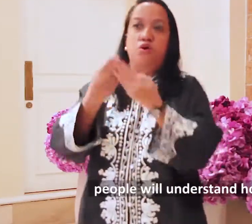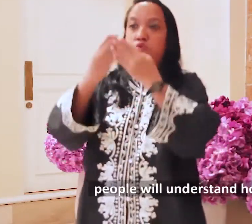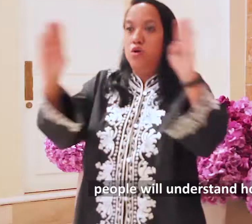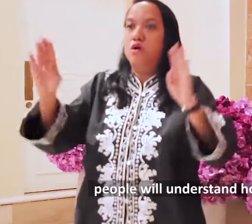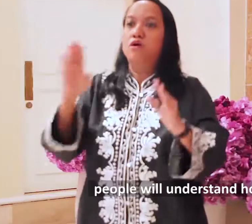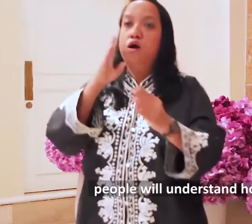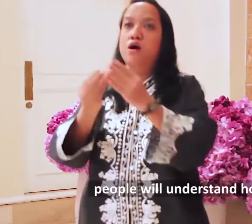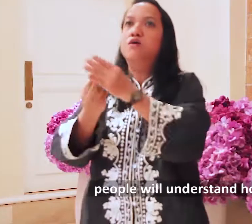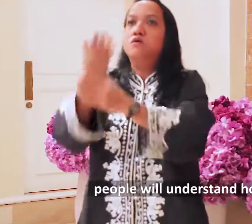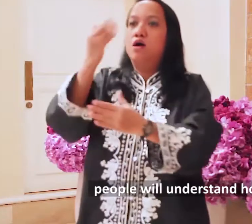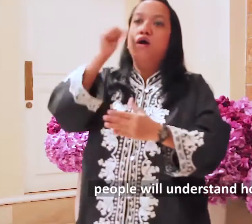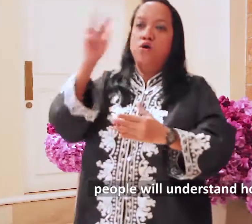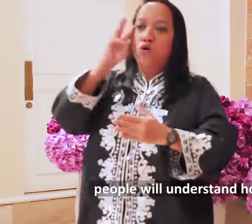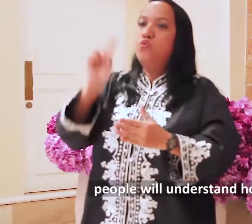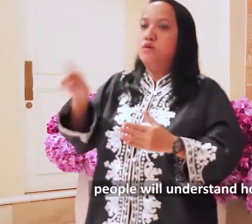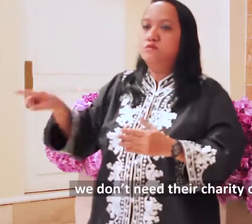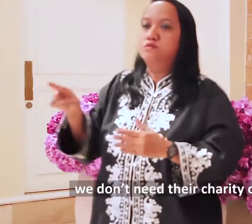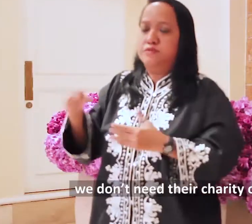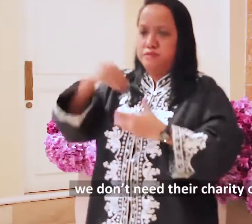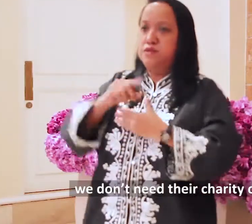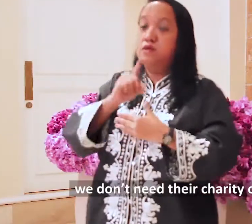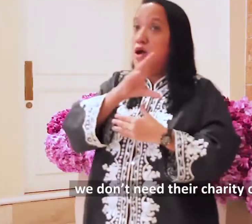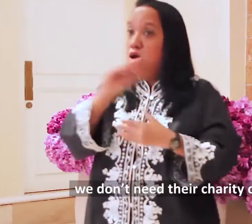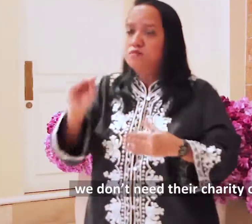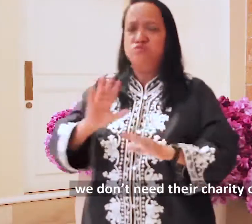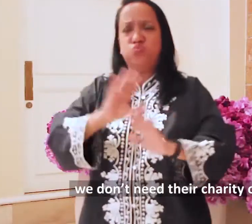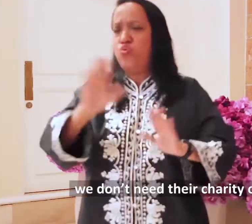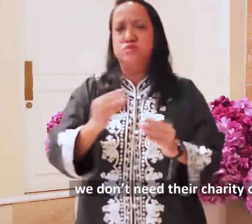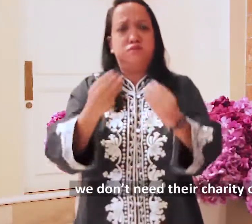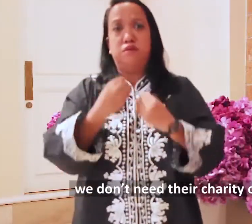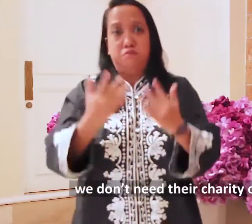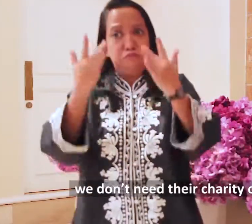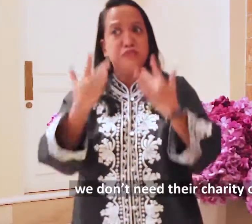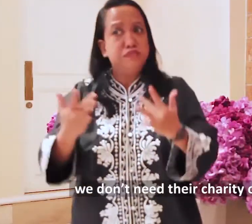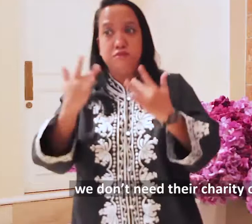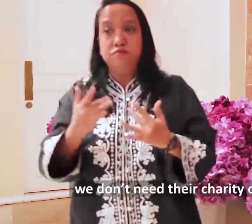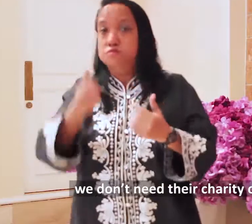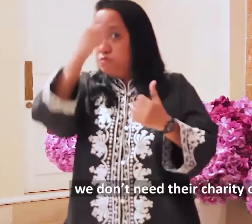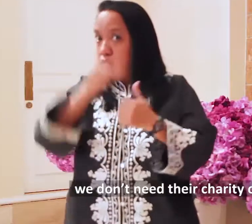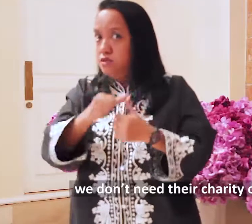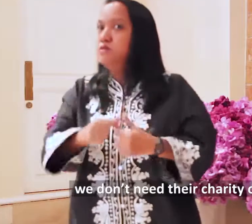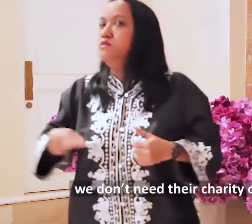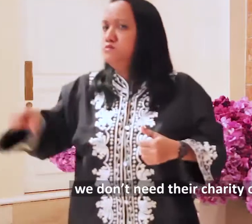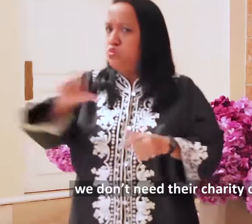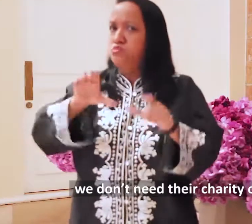people will understand how we feel. We don't need their charity or their